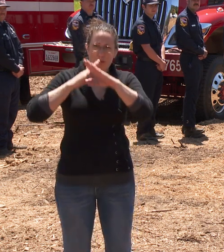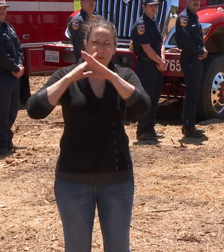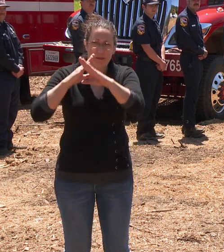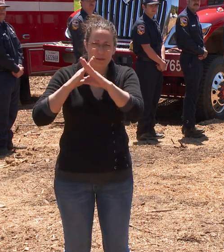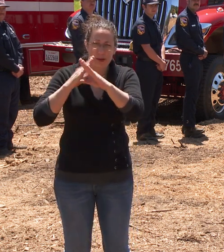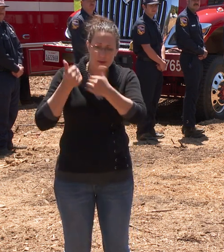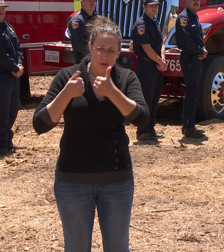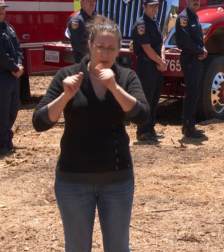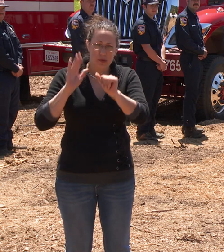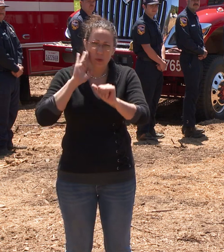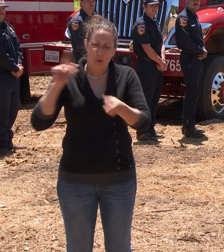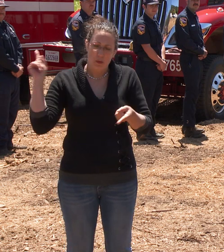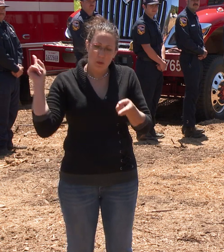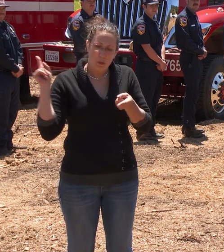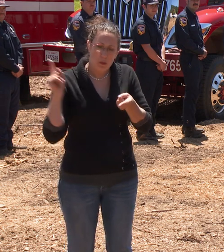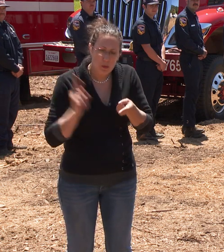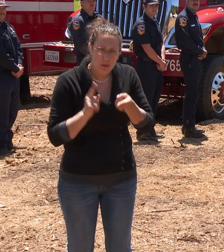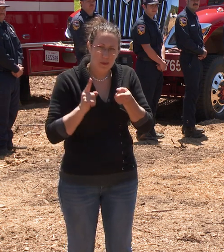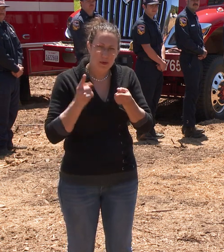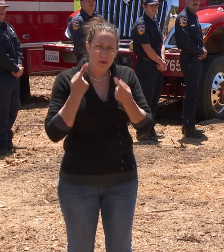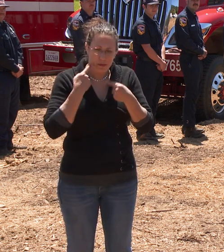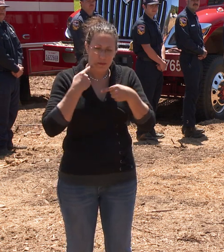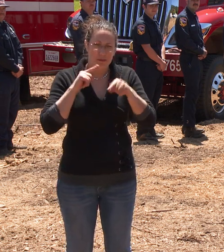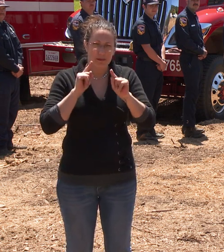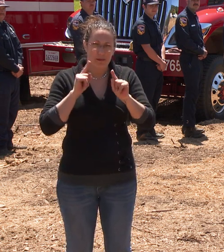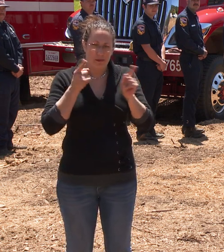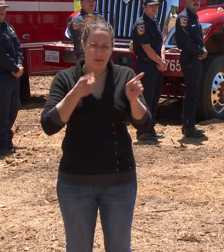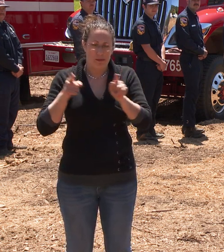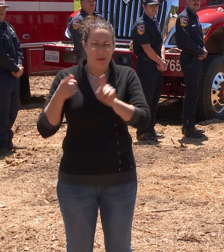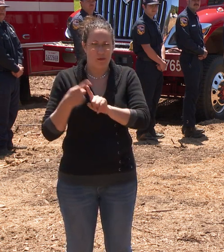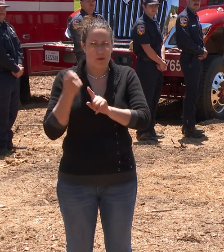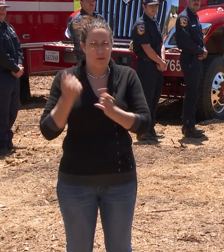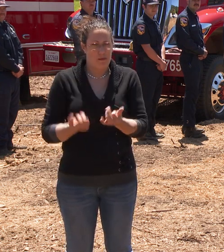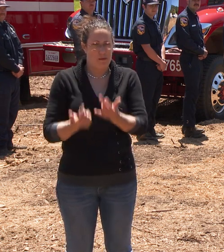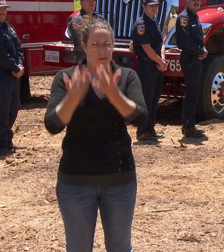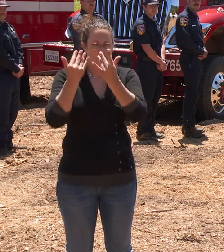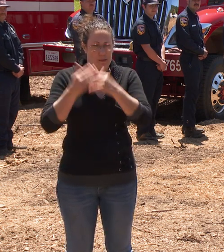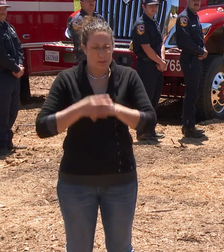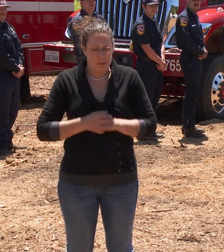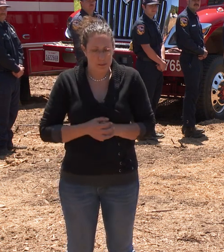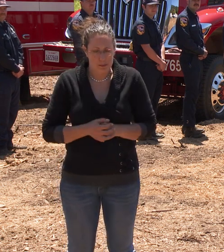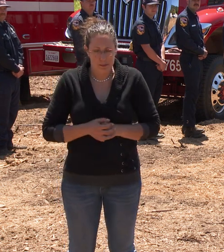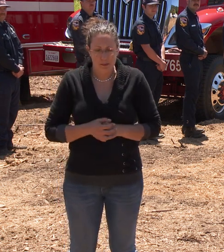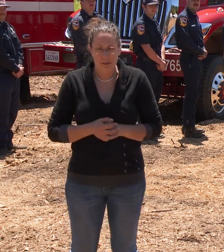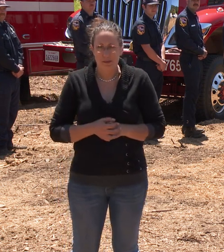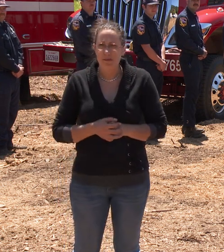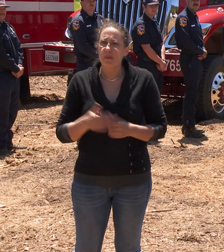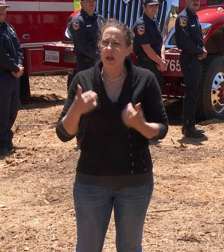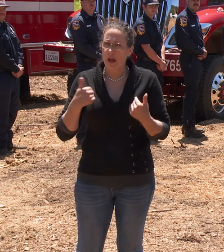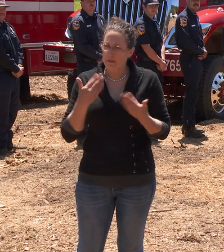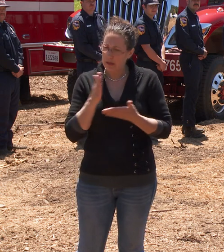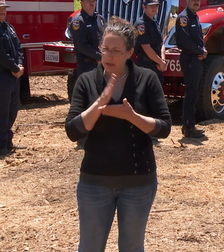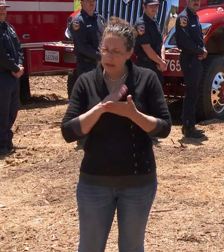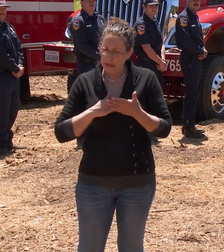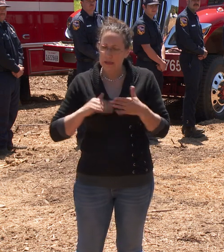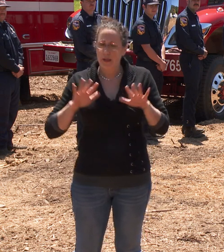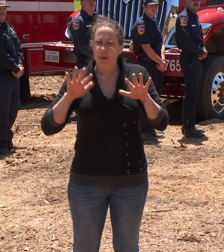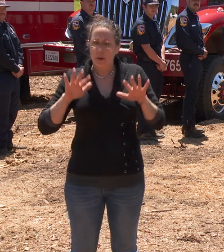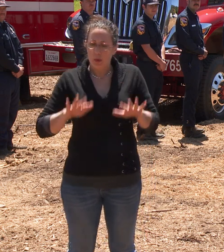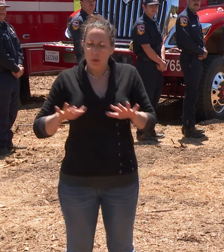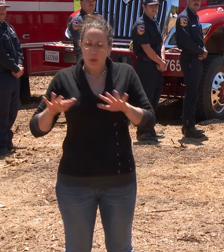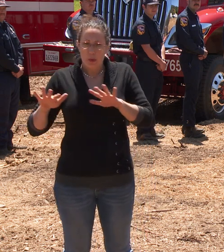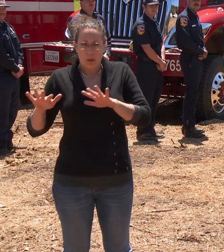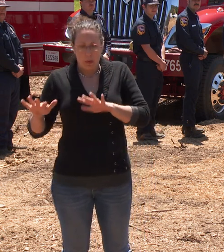the effects of that wildfire. Now we have received some reprieve from recent droughts,